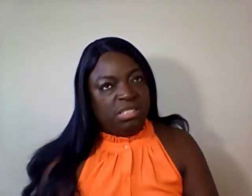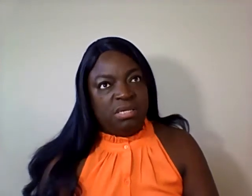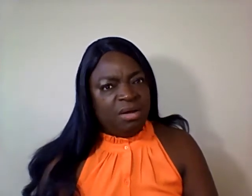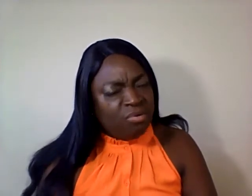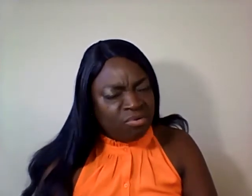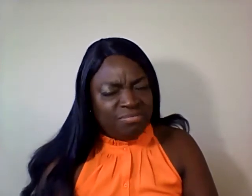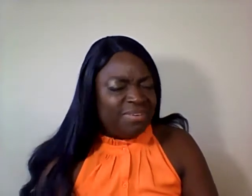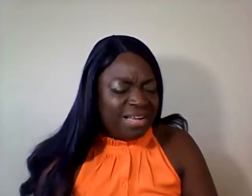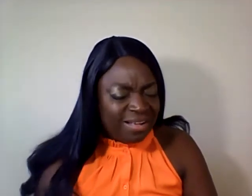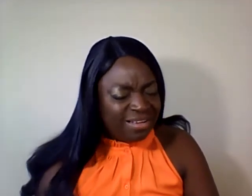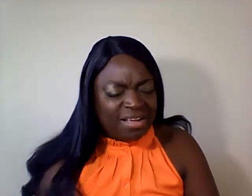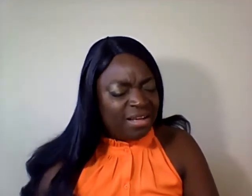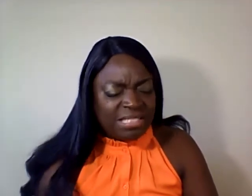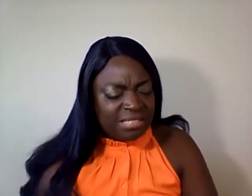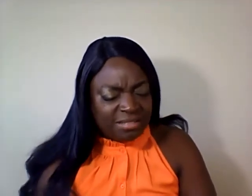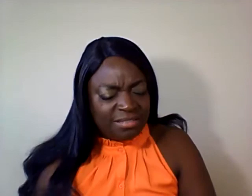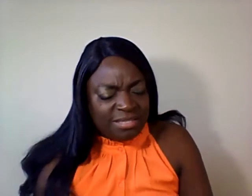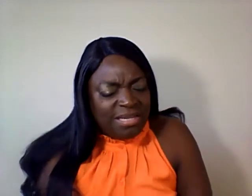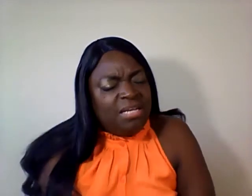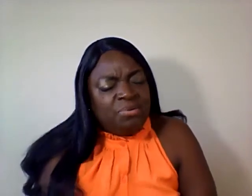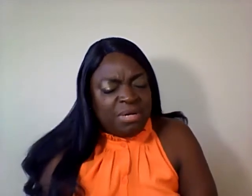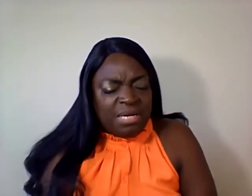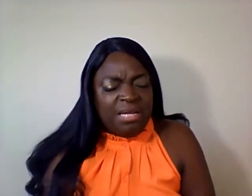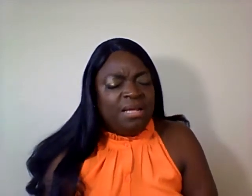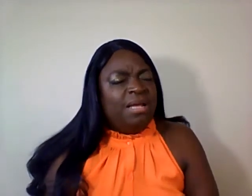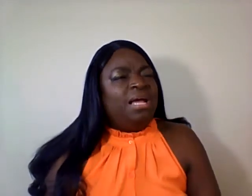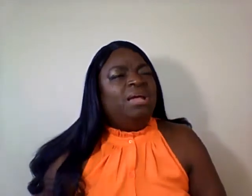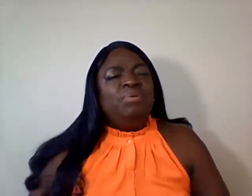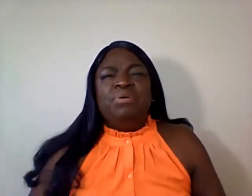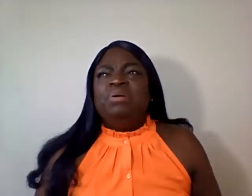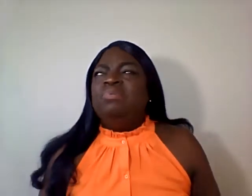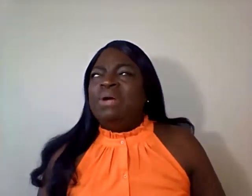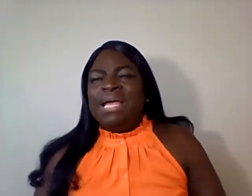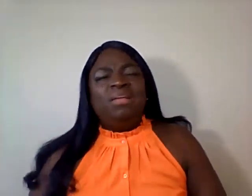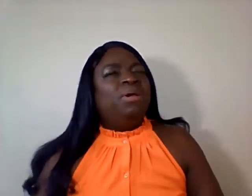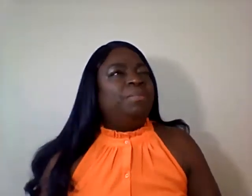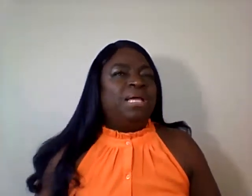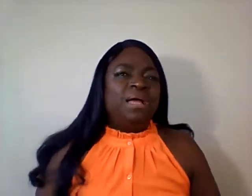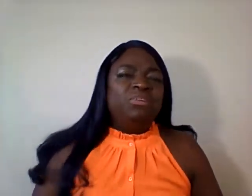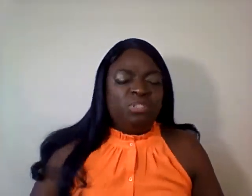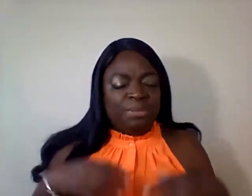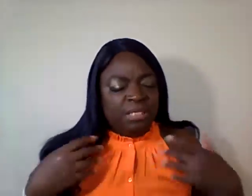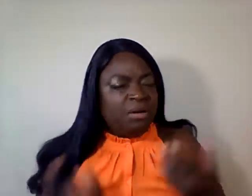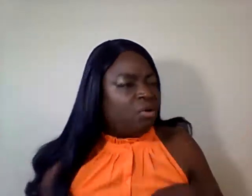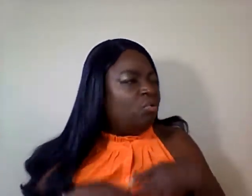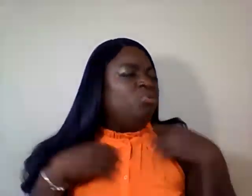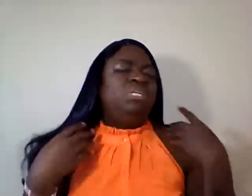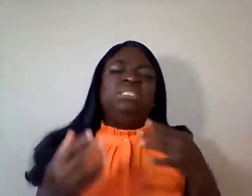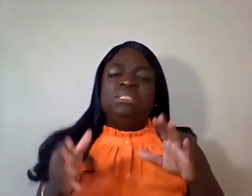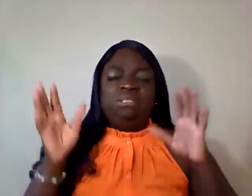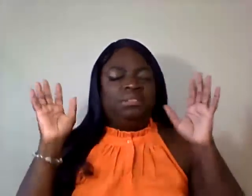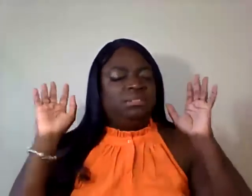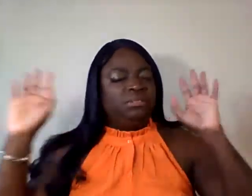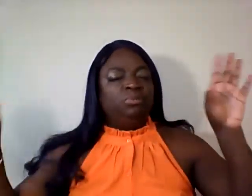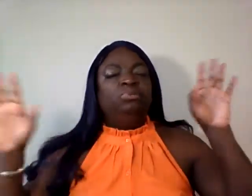Snow? I, I, just, I hate the rain. I hate when you get wet. You come in the house, you be cold. It's just too